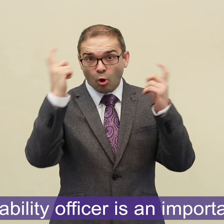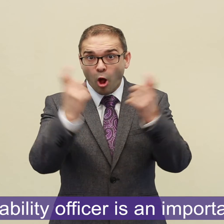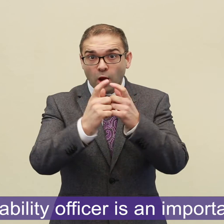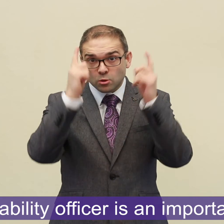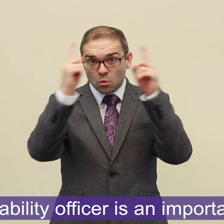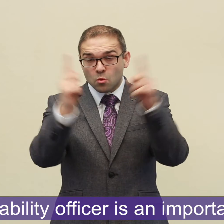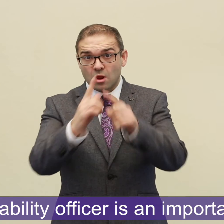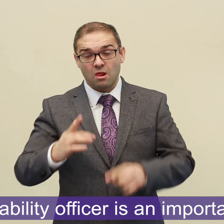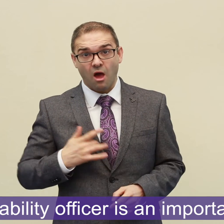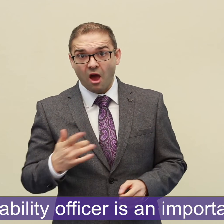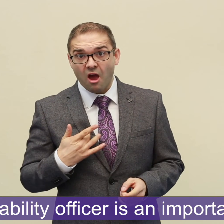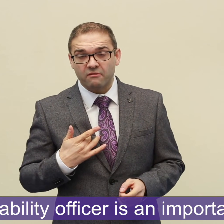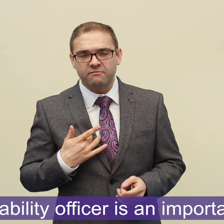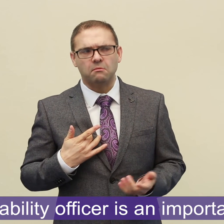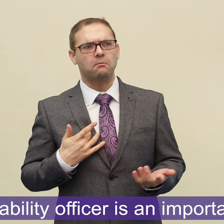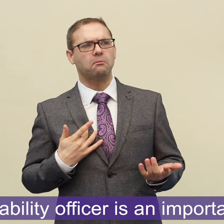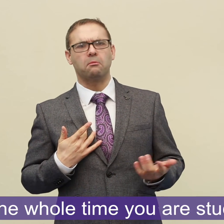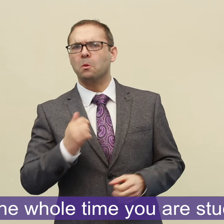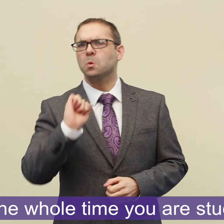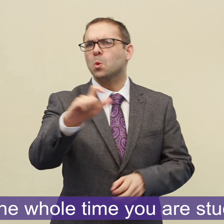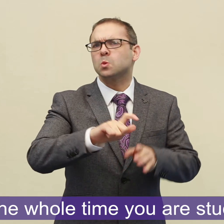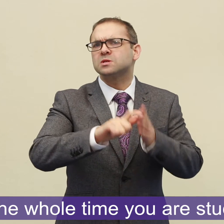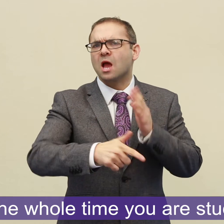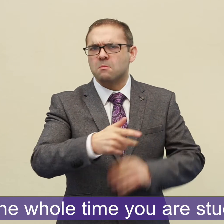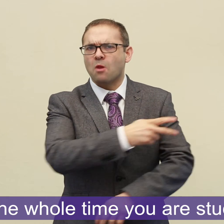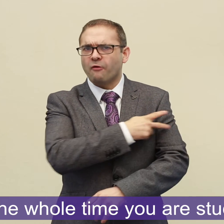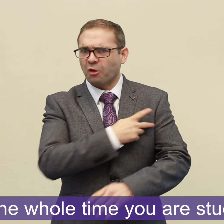Your disability officer is an important person for the whole of the time you are studying.